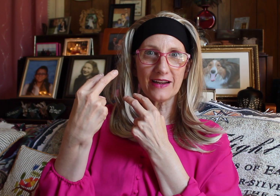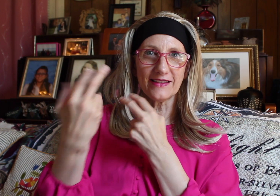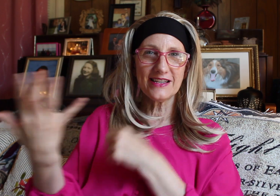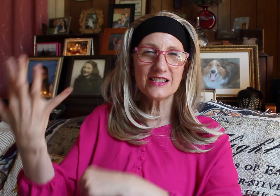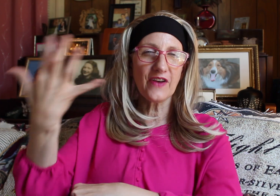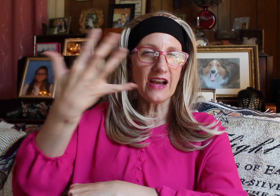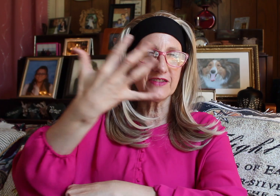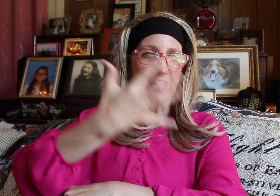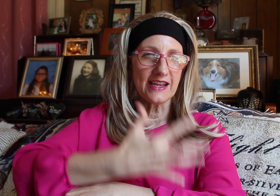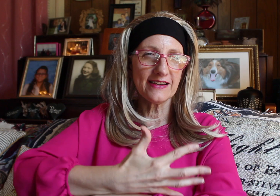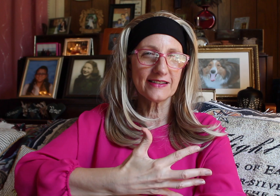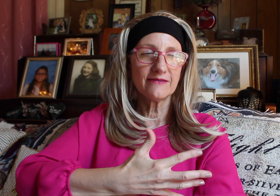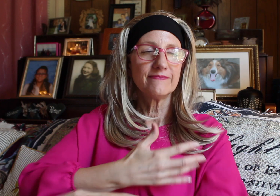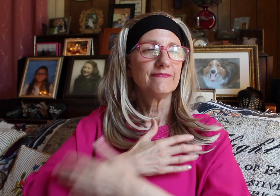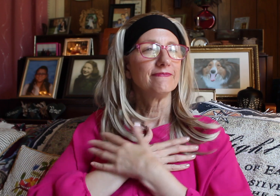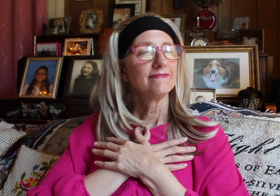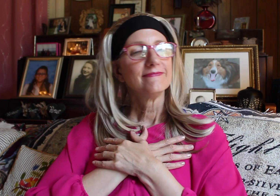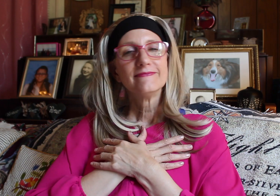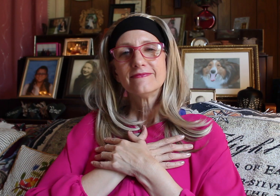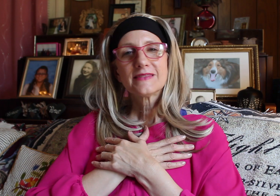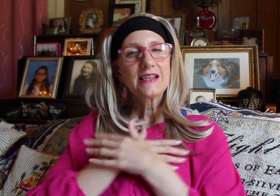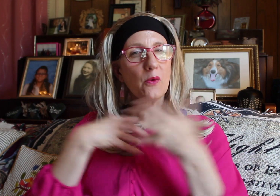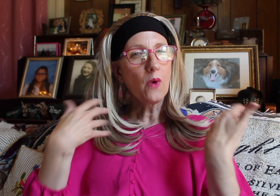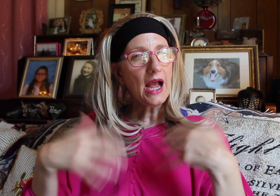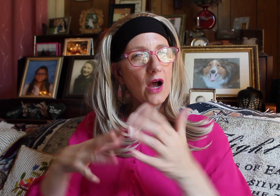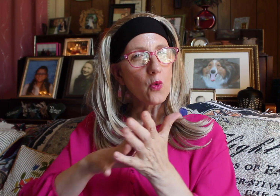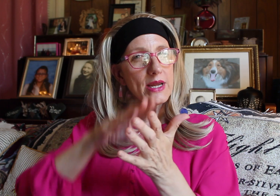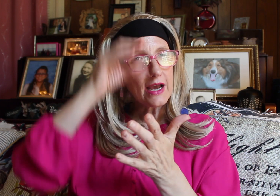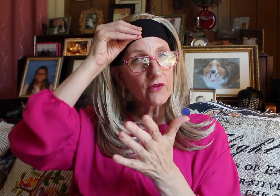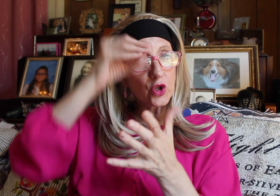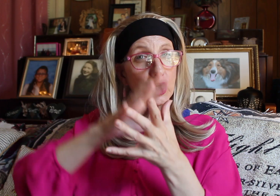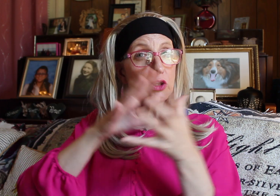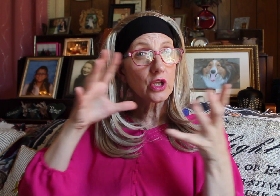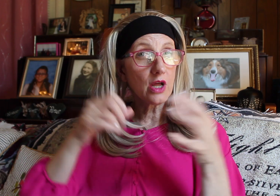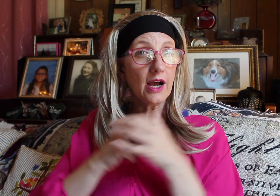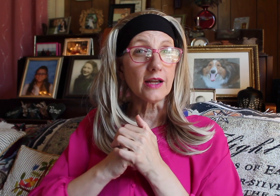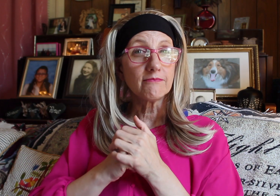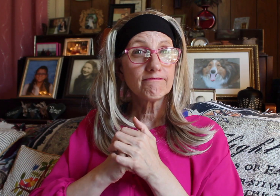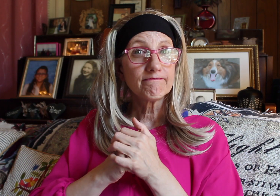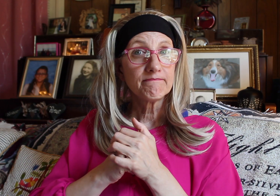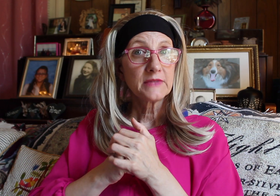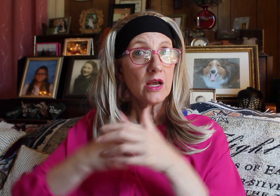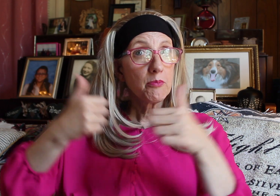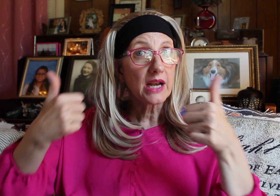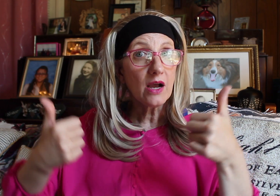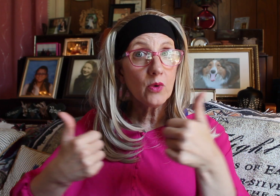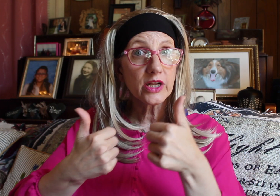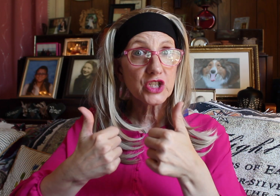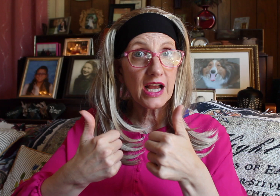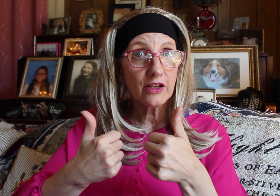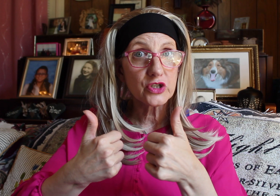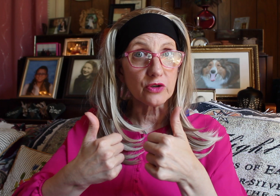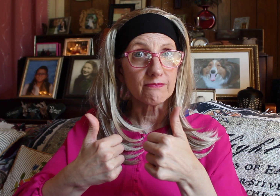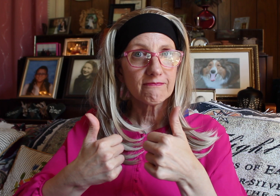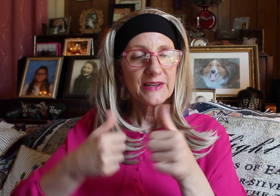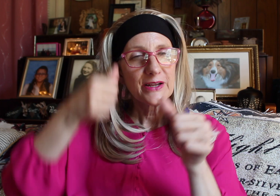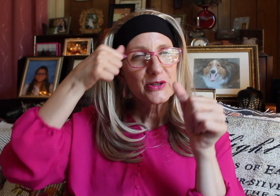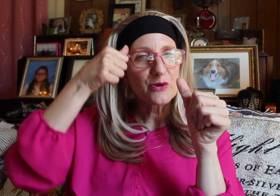at these five days and say, we have learned a lot. But I want to challenge you to